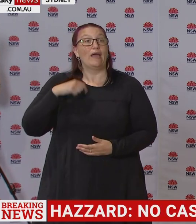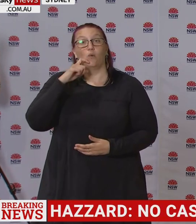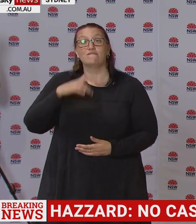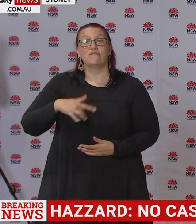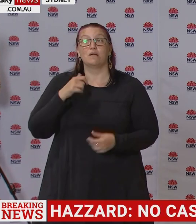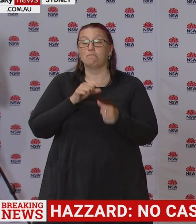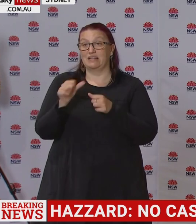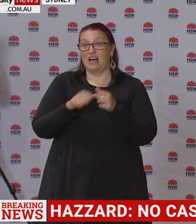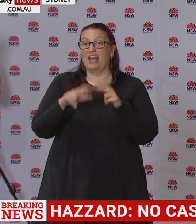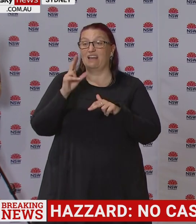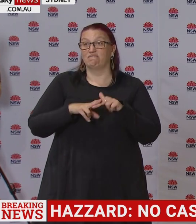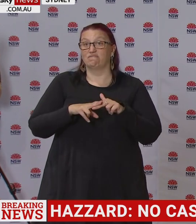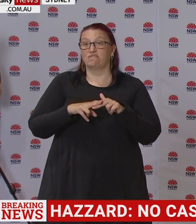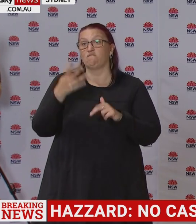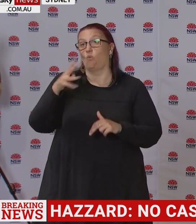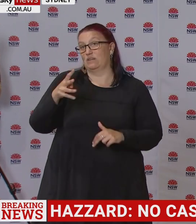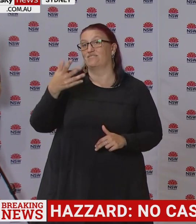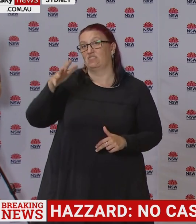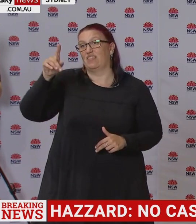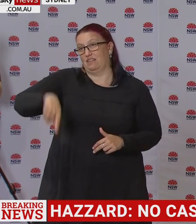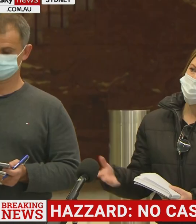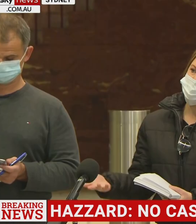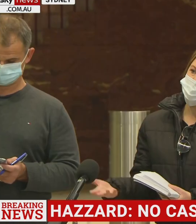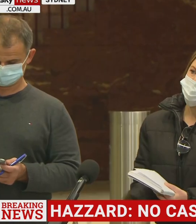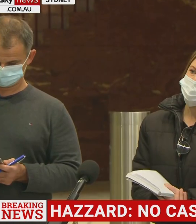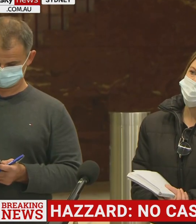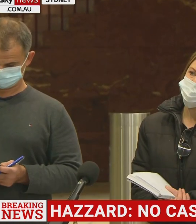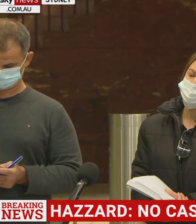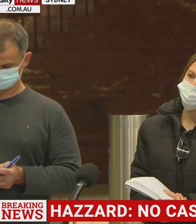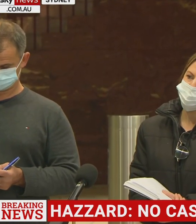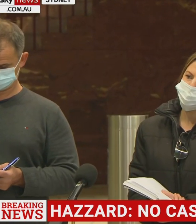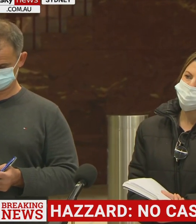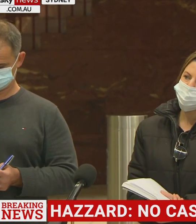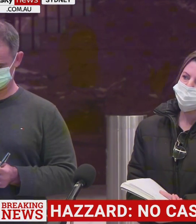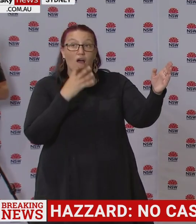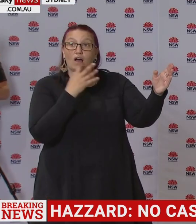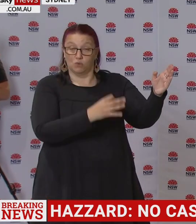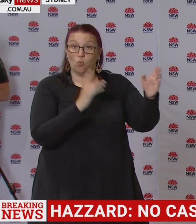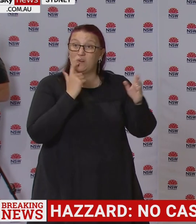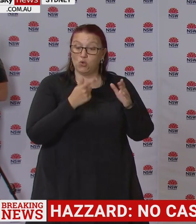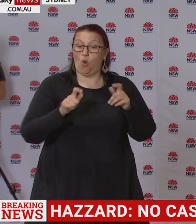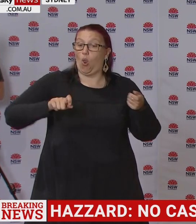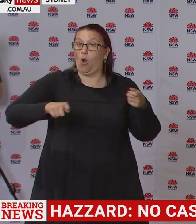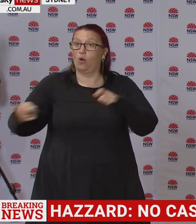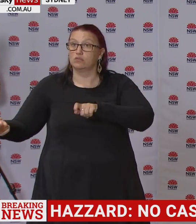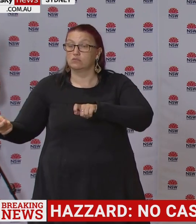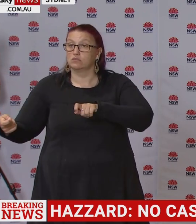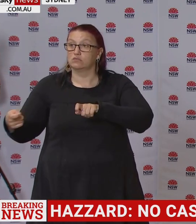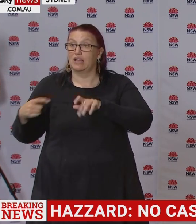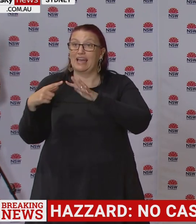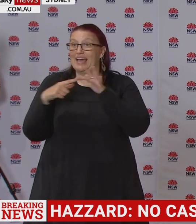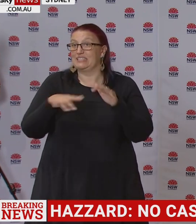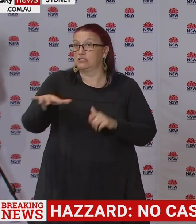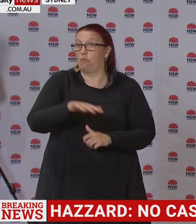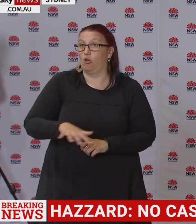50s. Are you considering locking down the eastern suburbs at all, like we've saw with the northern beaches? No, not at this stage. Look, it's